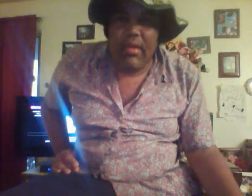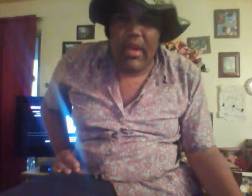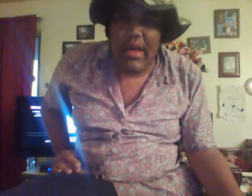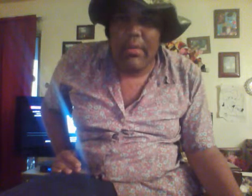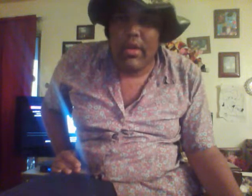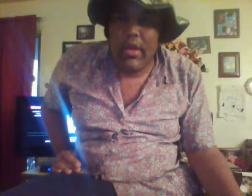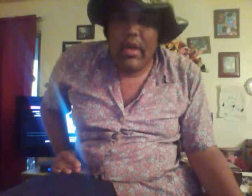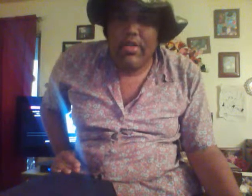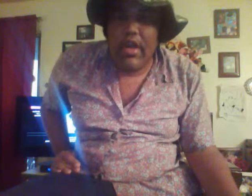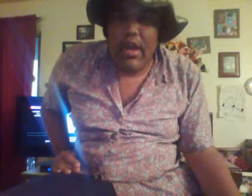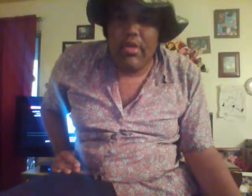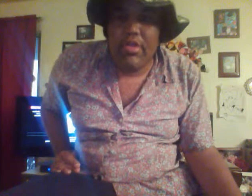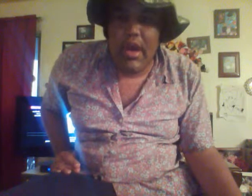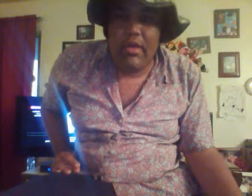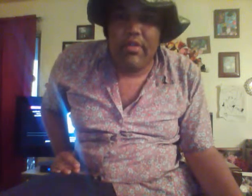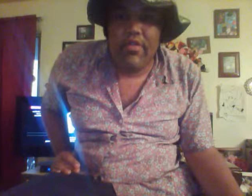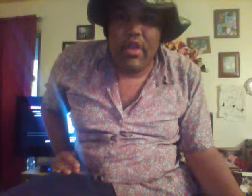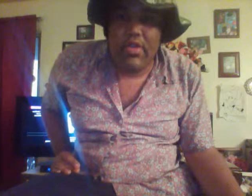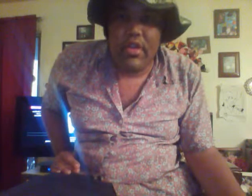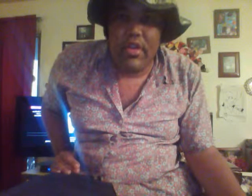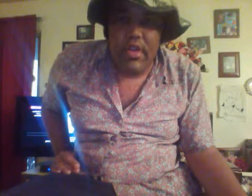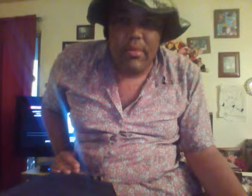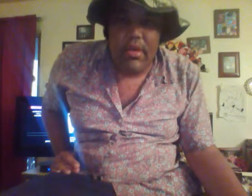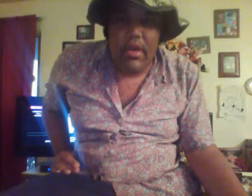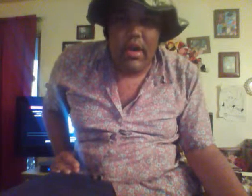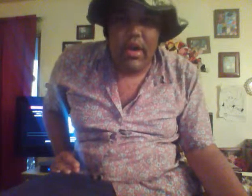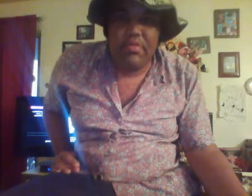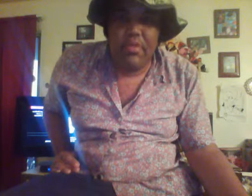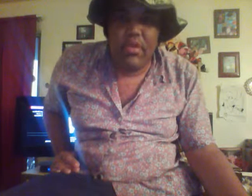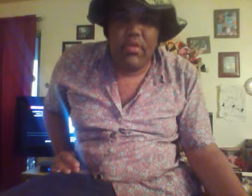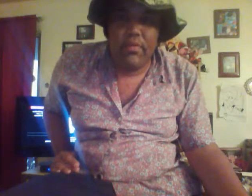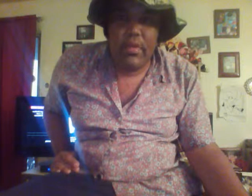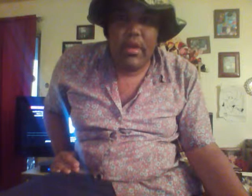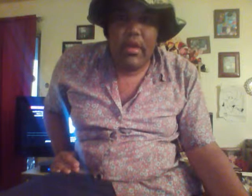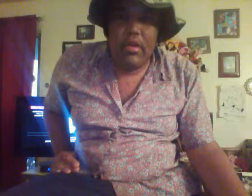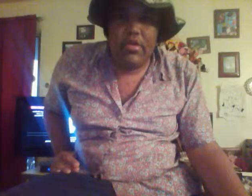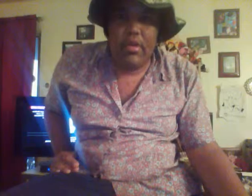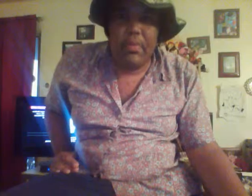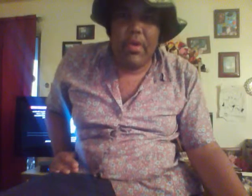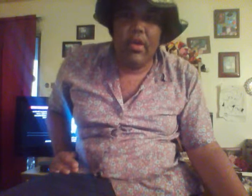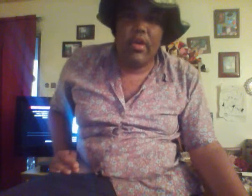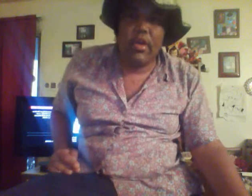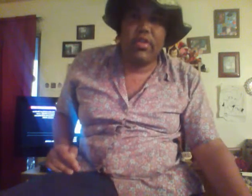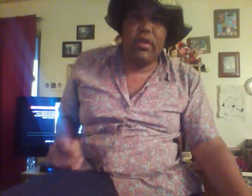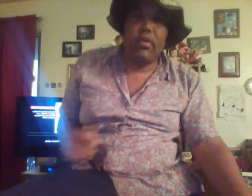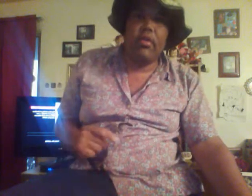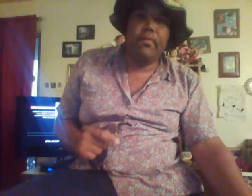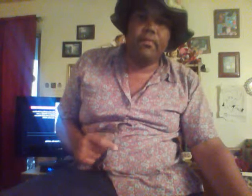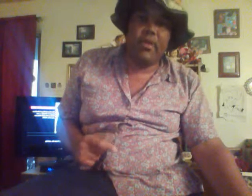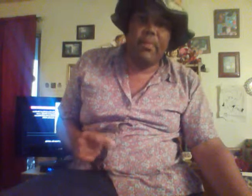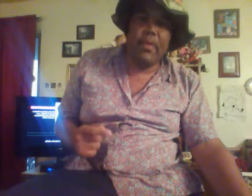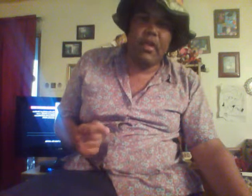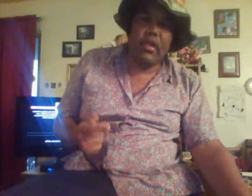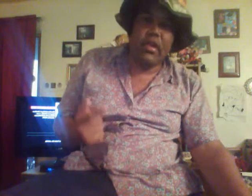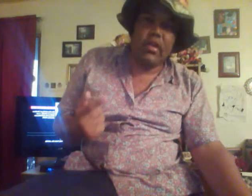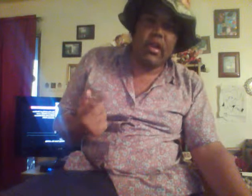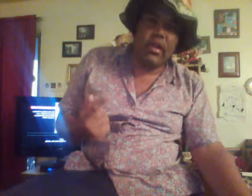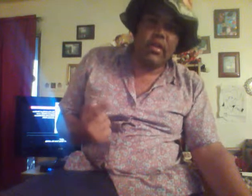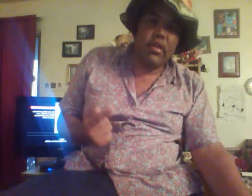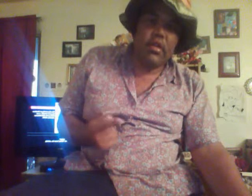time it happened, they always kind of visit him in the hospital. So, apparently, they were... Apparently, like...